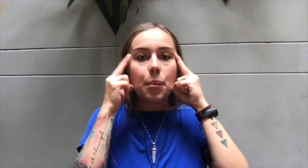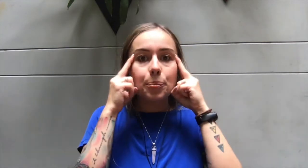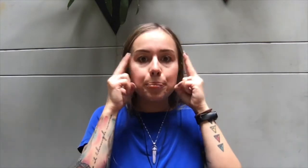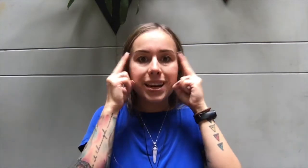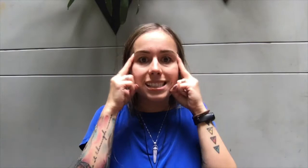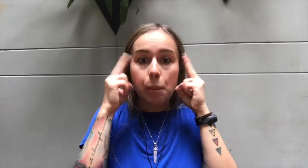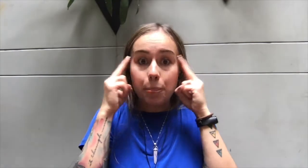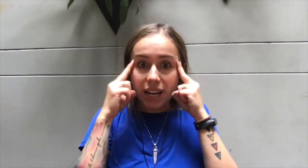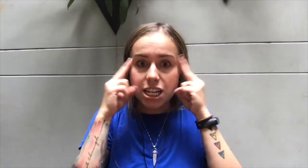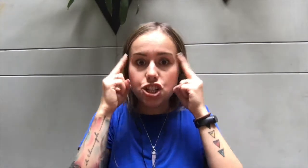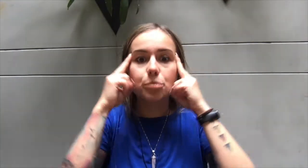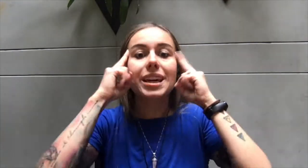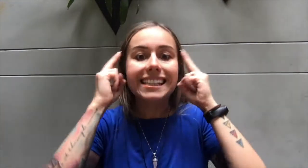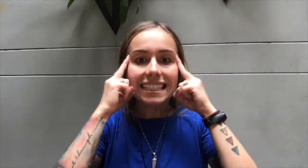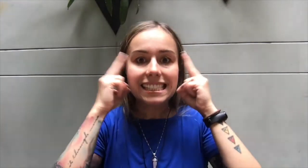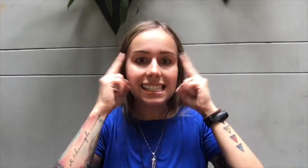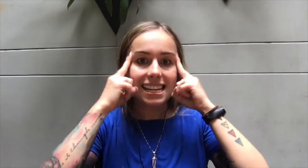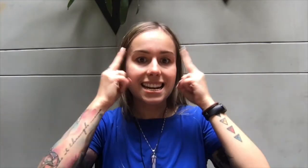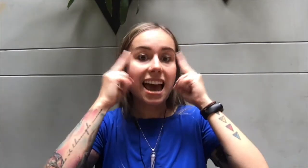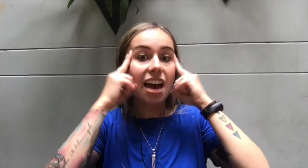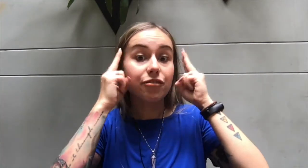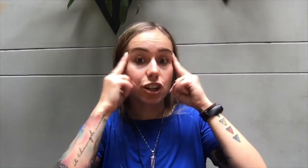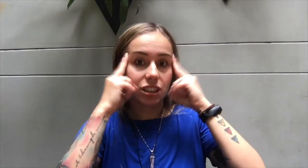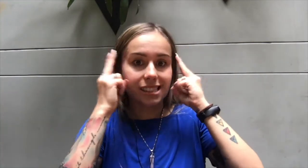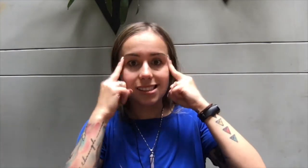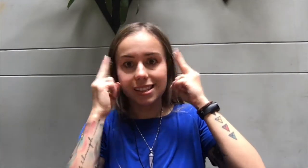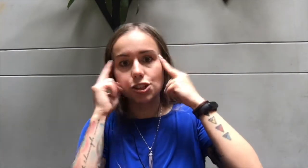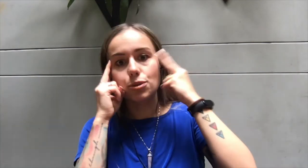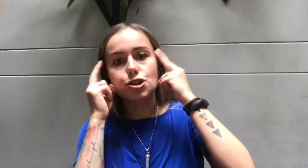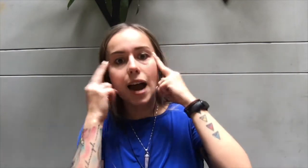Because the money should be easy and effortlessly to attract.